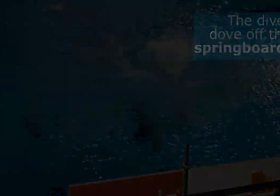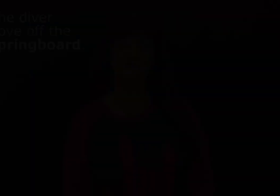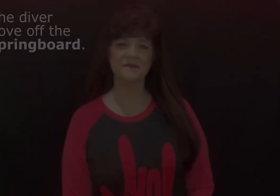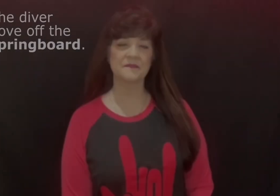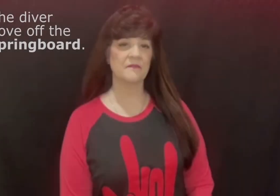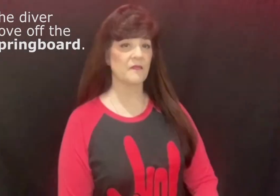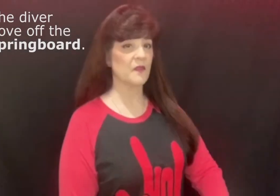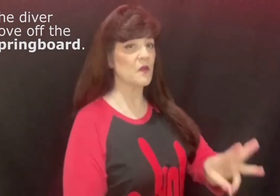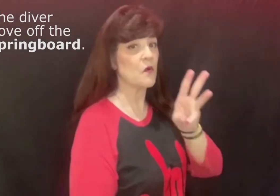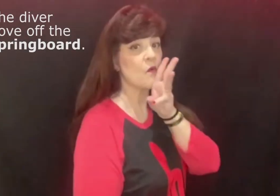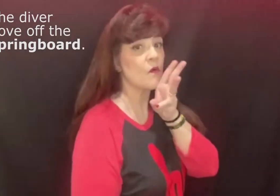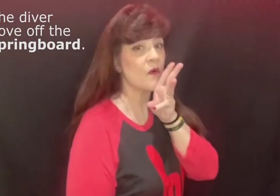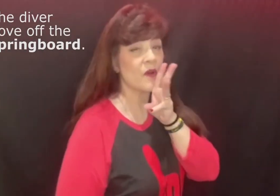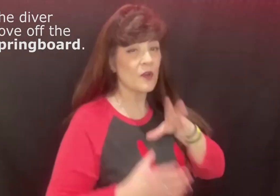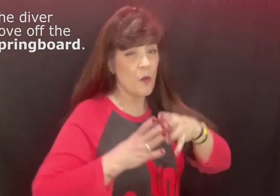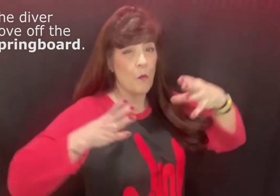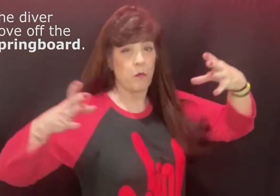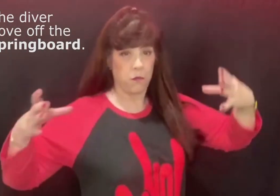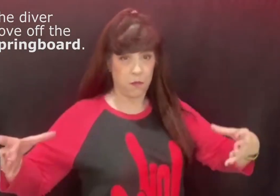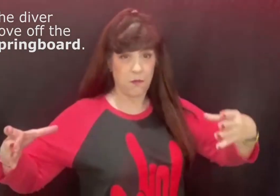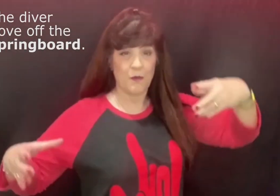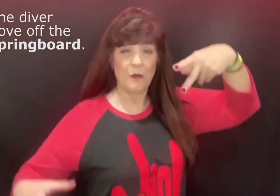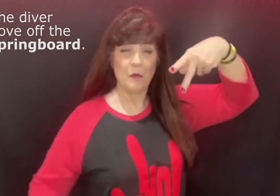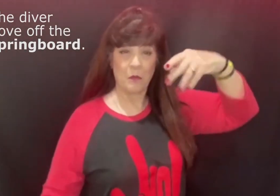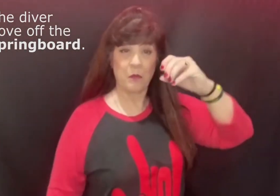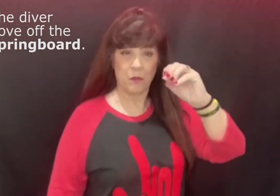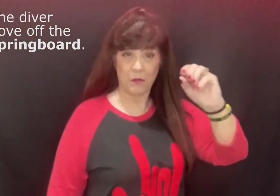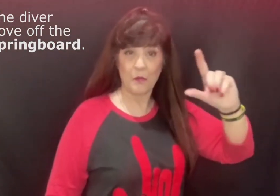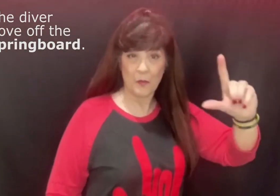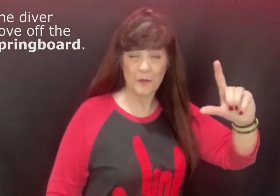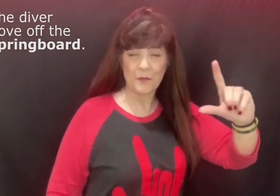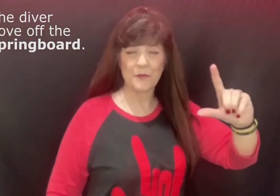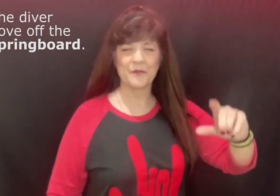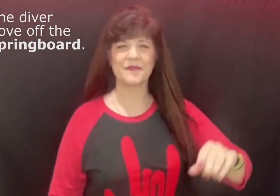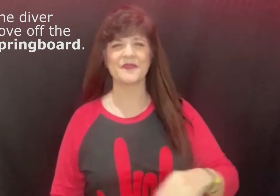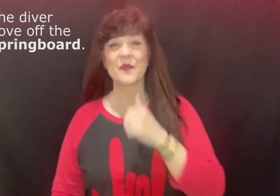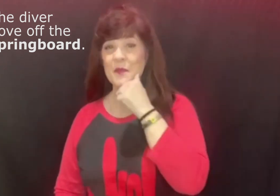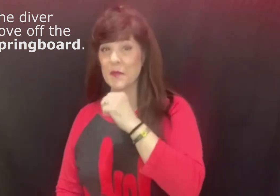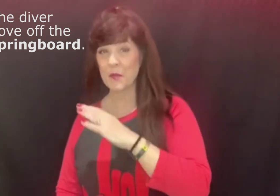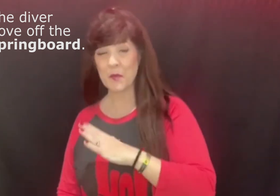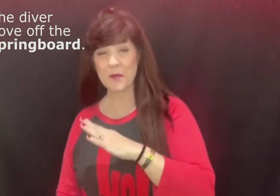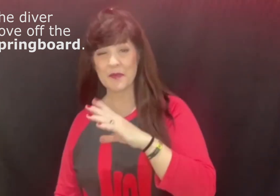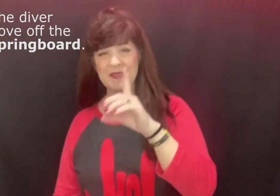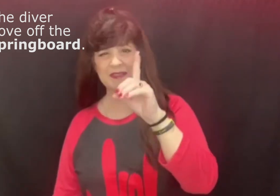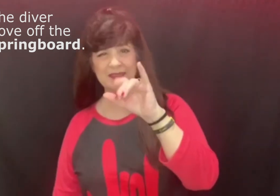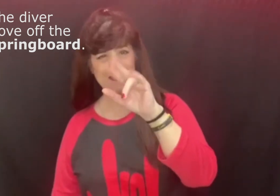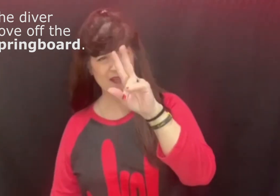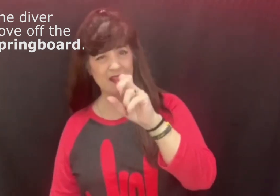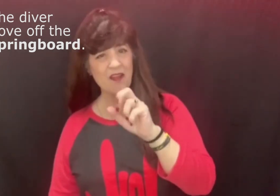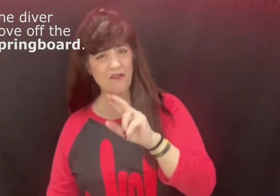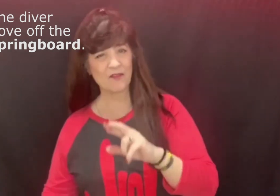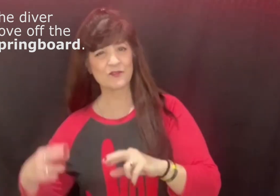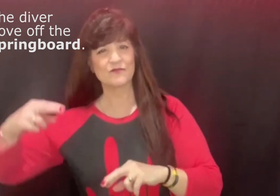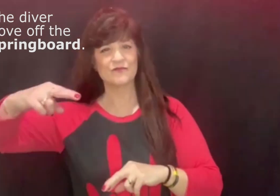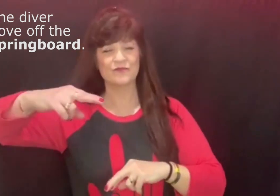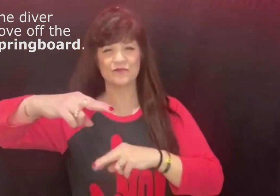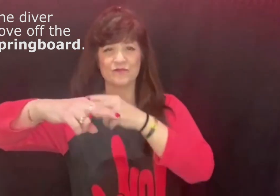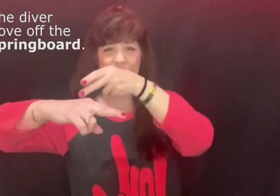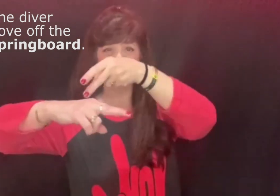At a huge pool, a female diver walks to the end of the diving board, turns to face the other